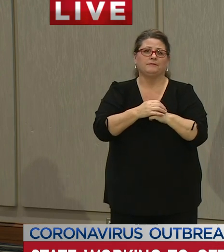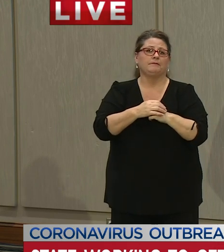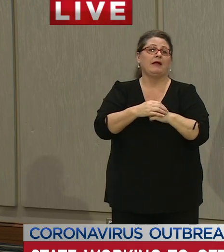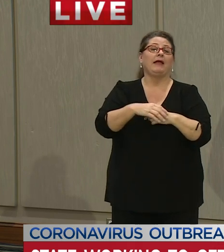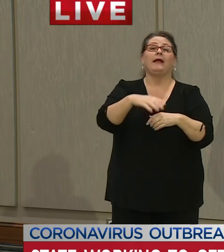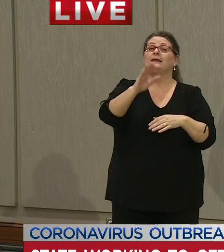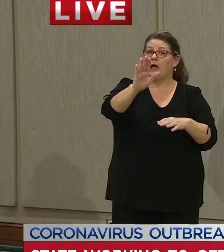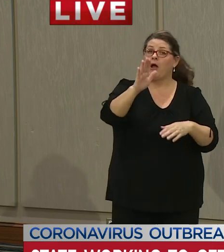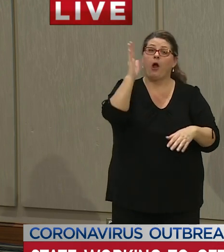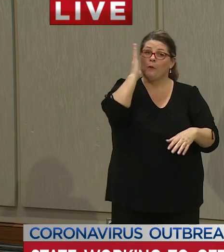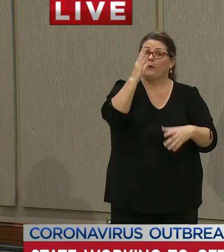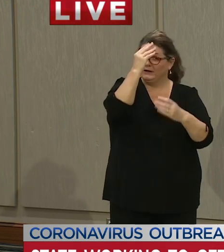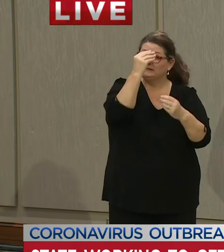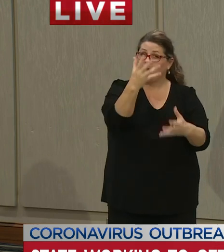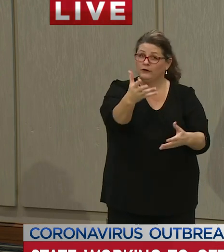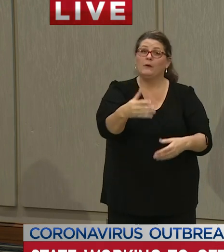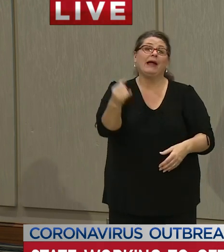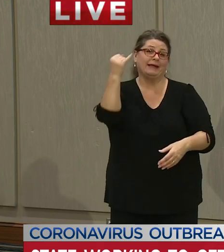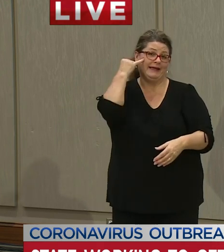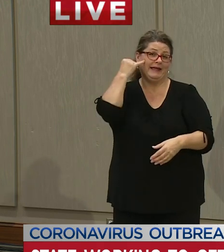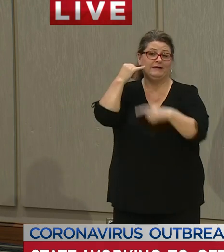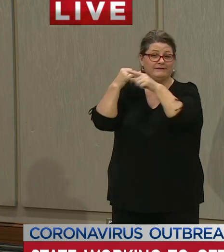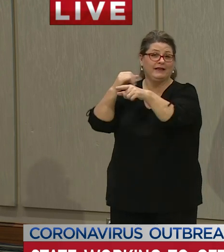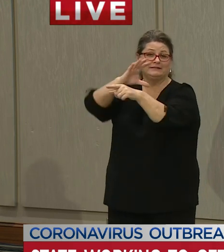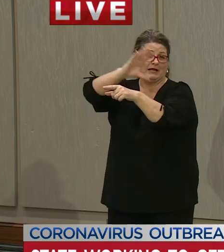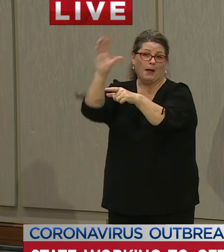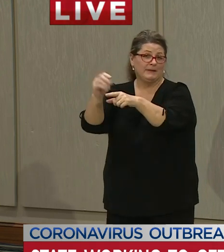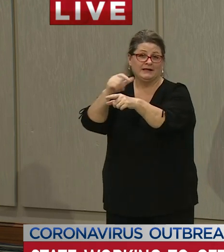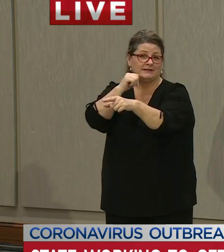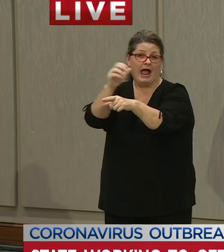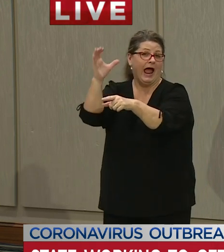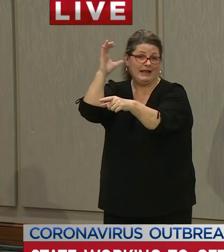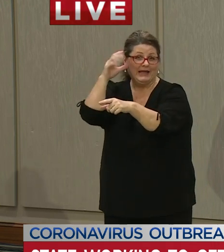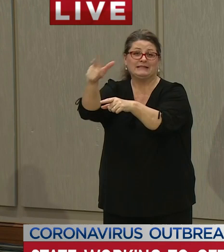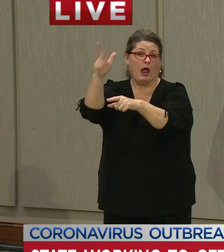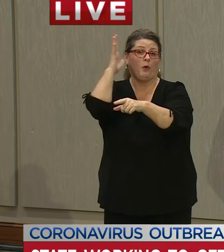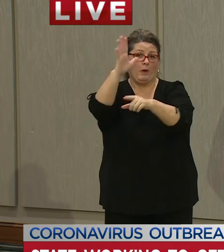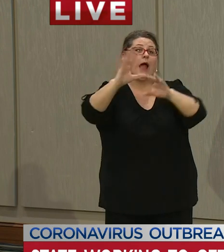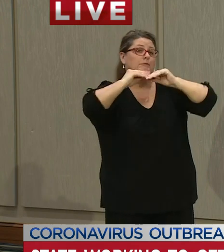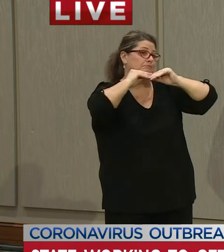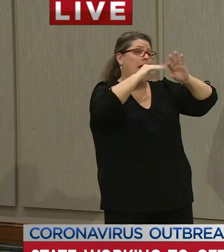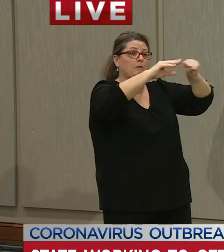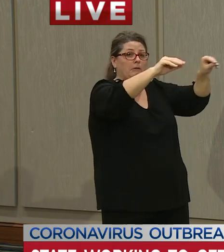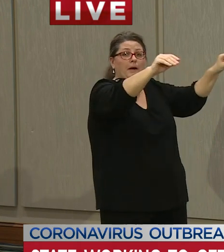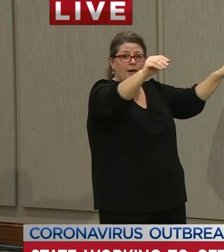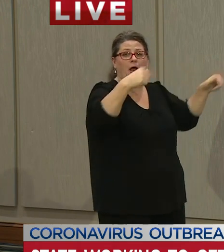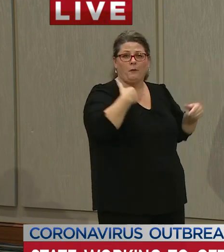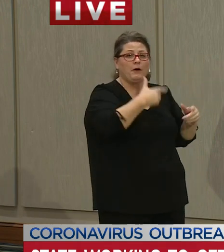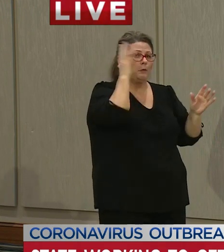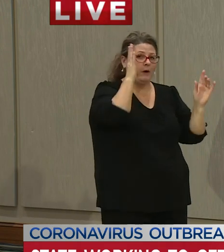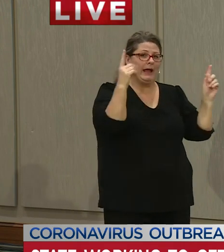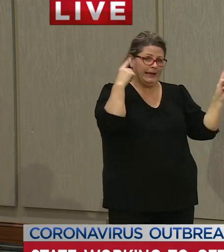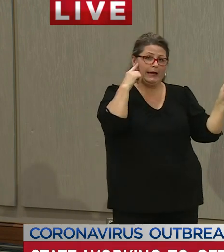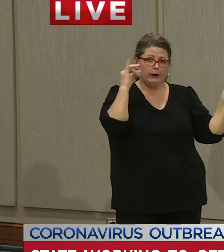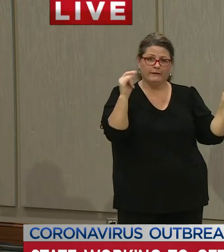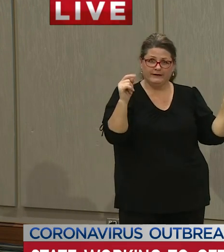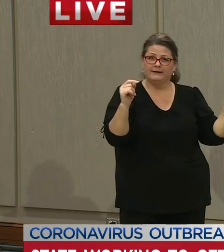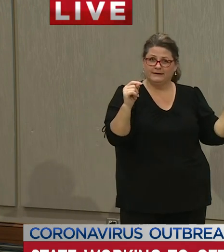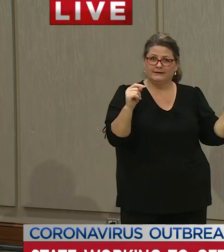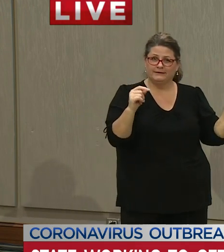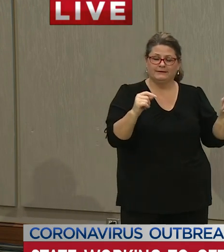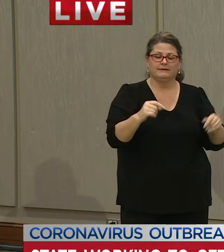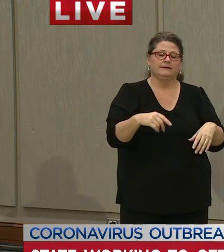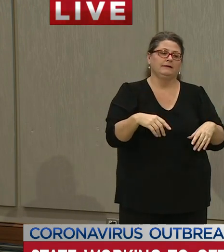about it from the other neighbors and the customers i think the marketplace will take care of a lot of that but still remember in effect